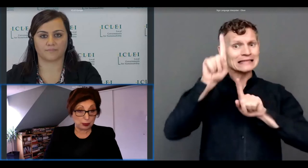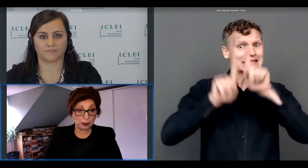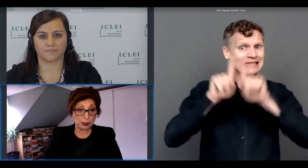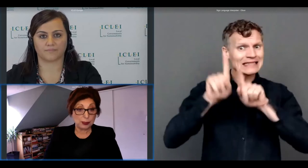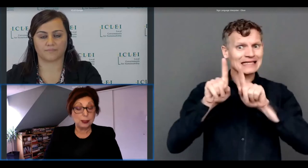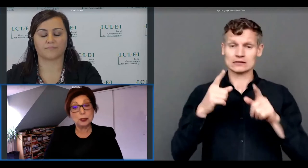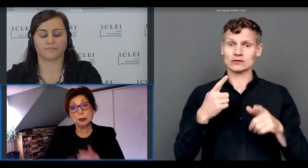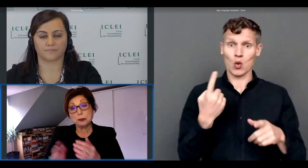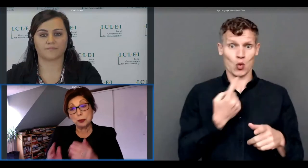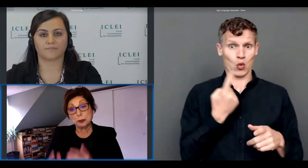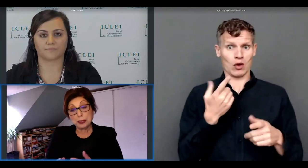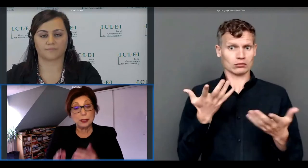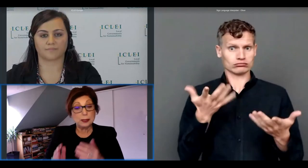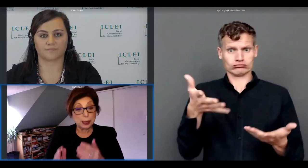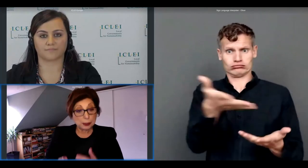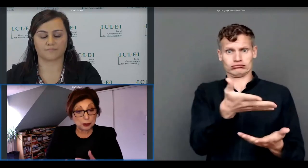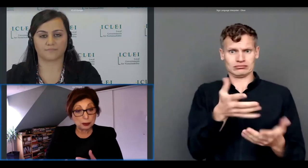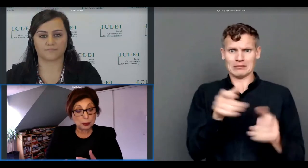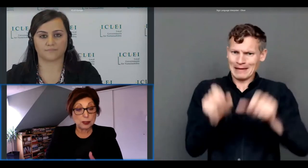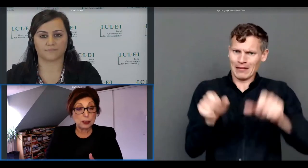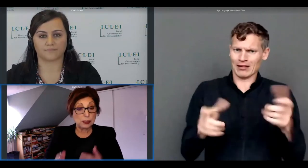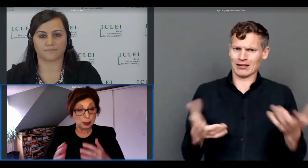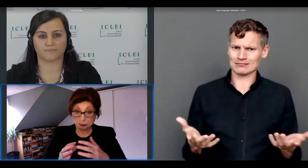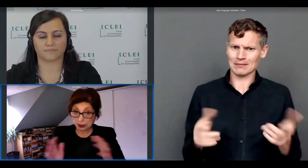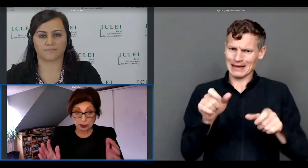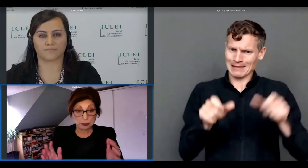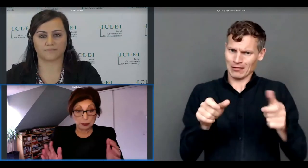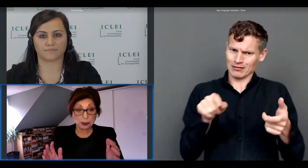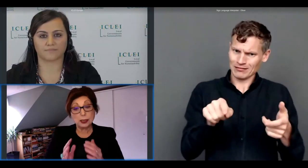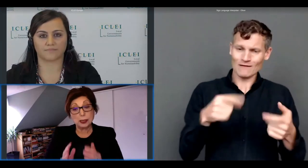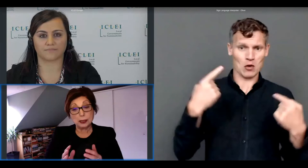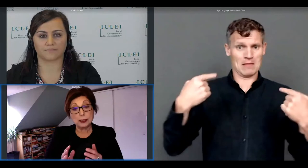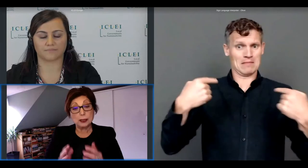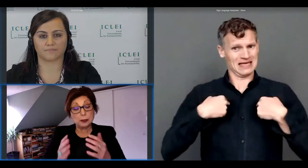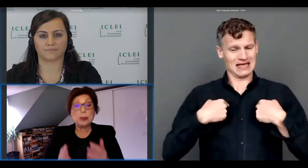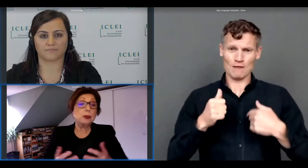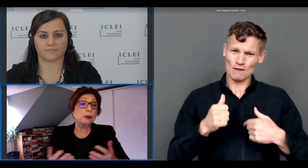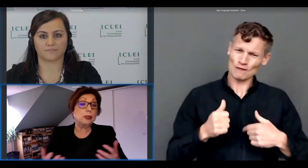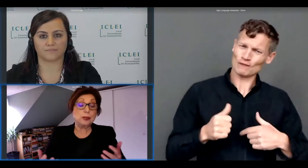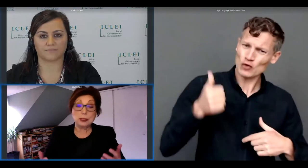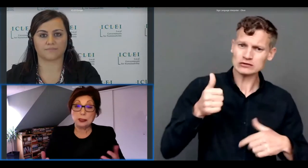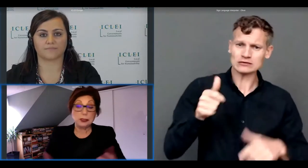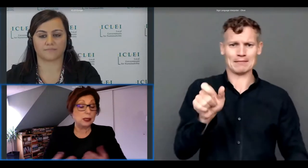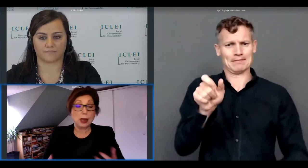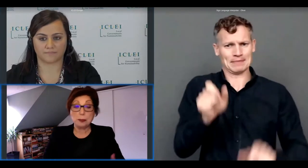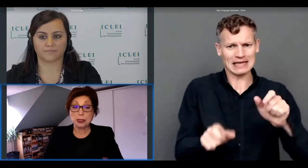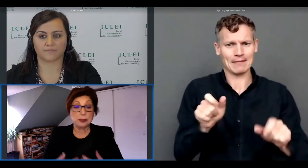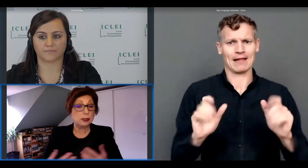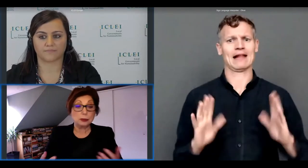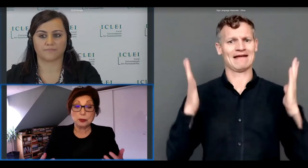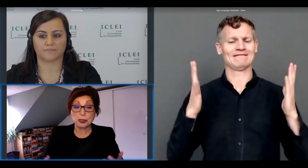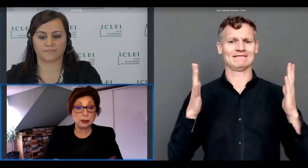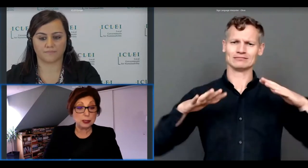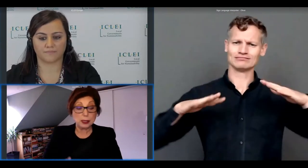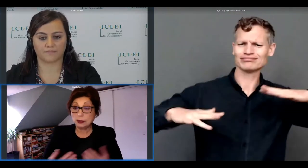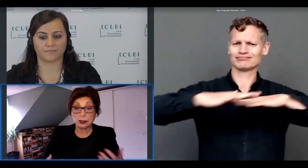who live there so for me the actors in principally are the people who live in a city their habits their